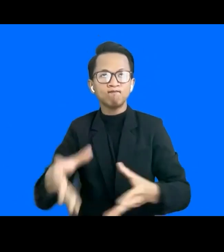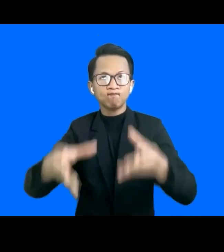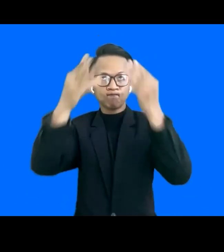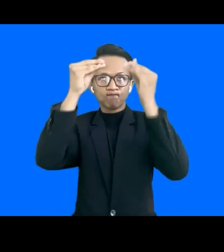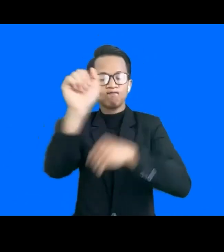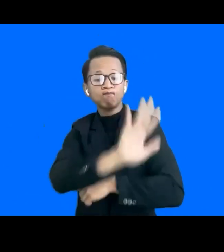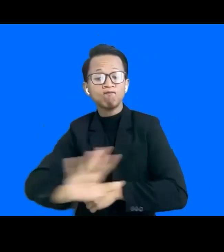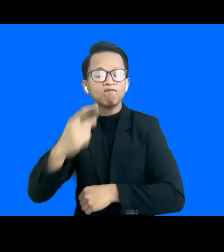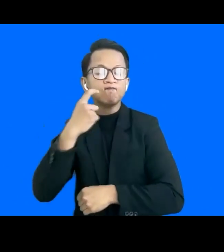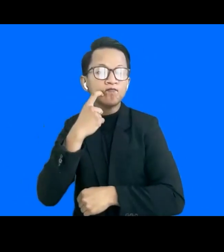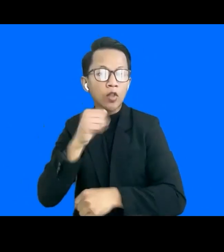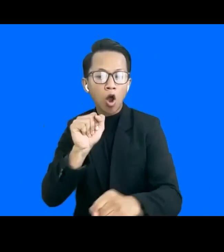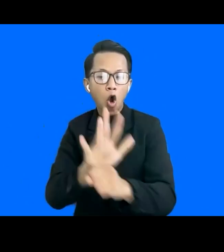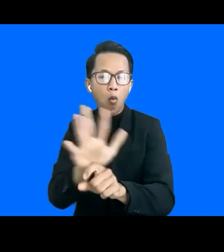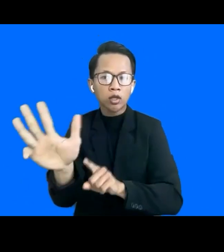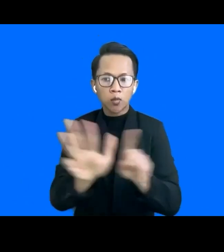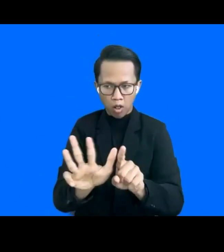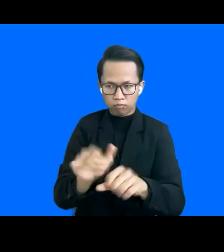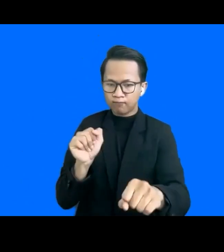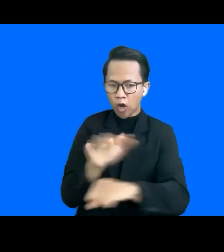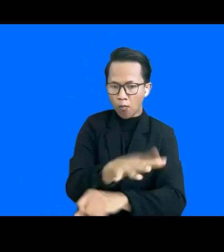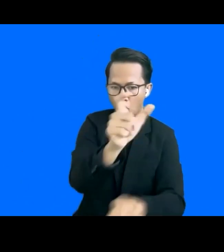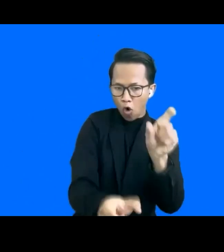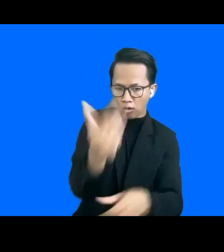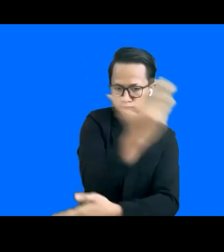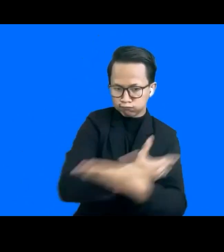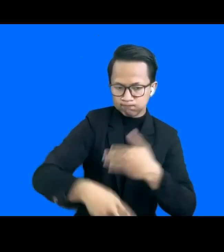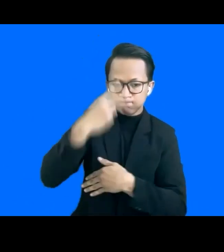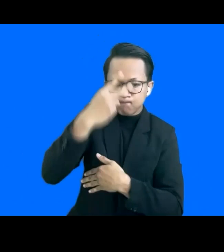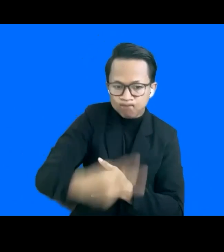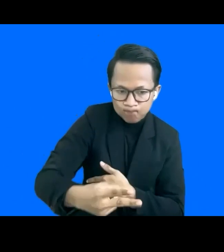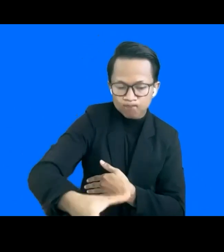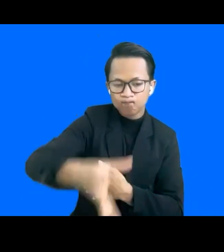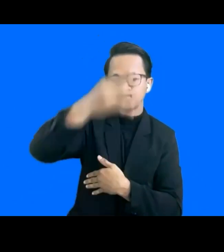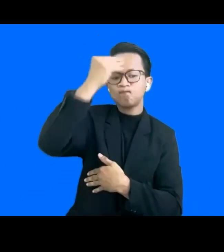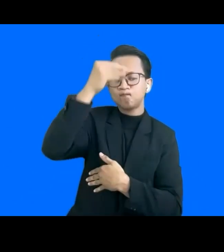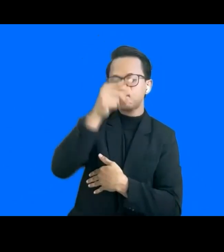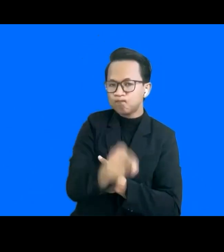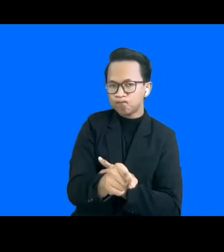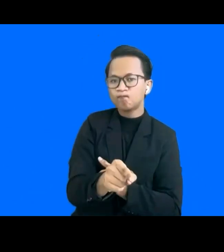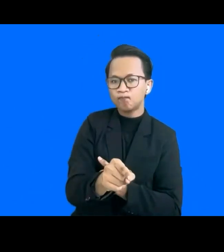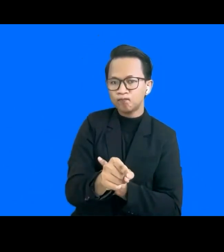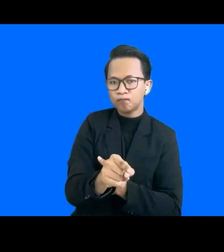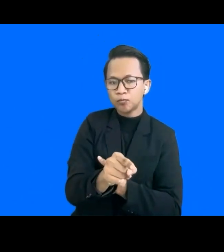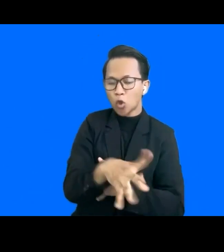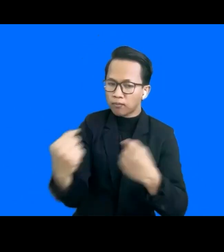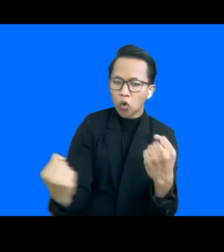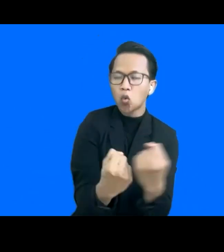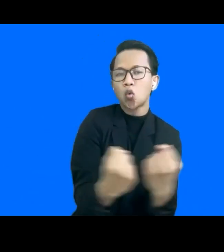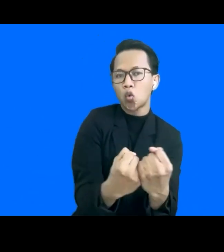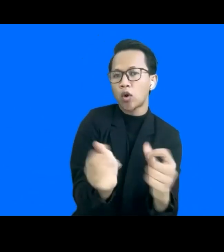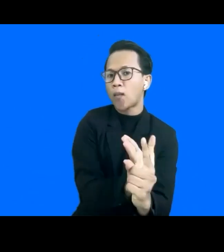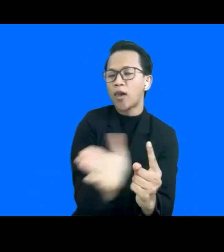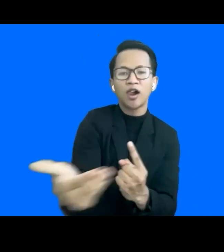-19 has impacted persons with disabilities in the region to ensure assistance and support services are